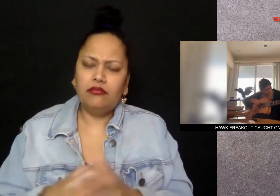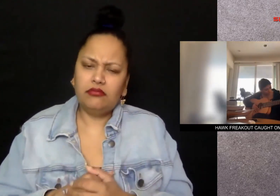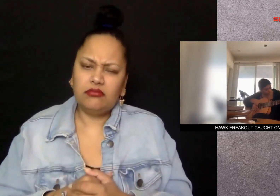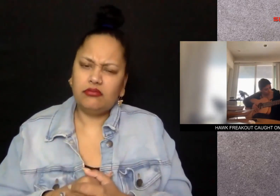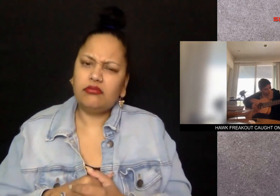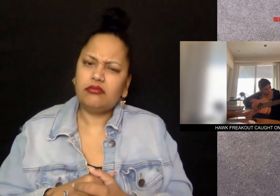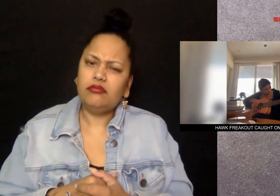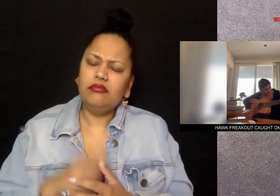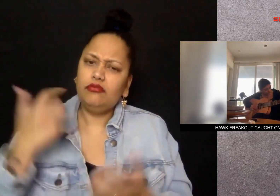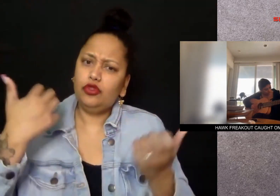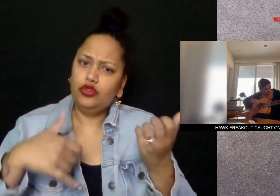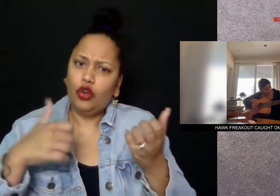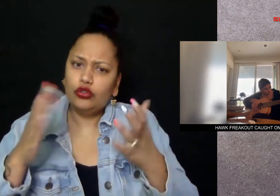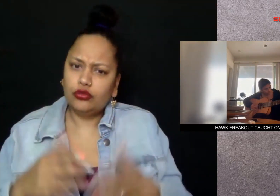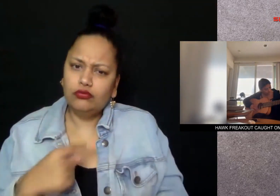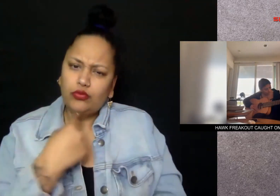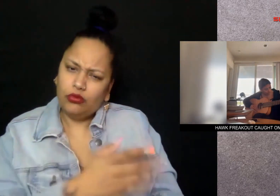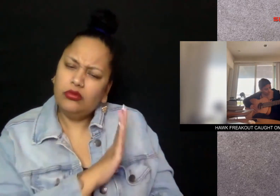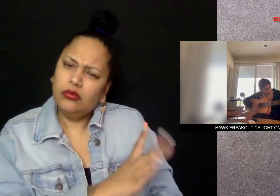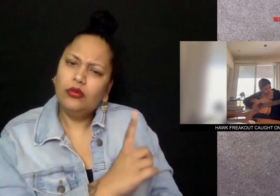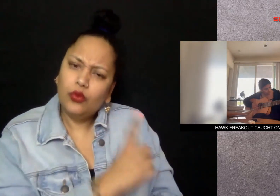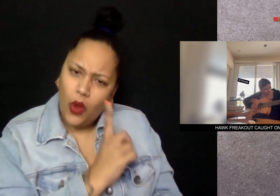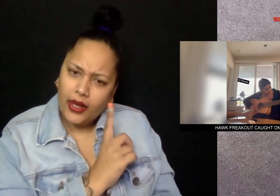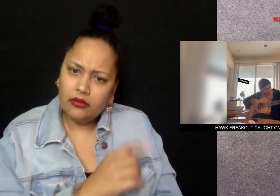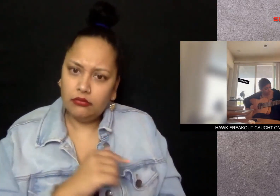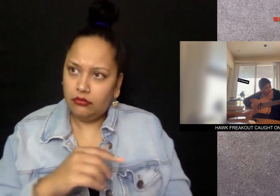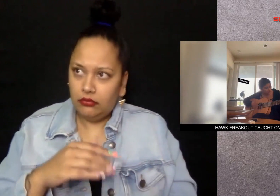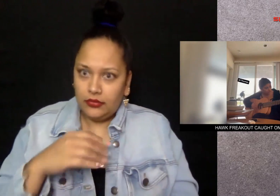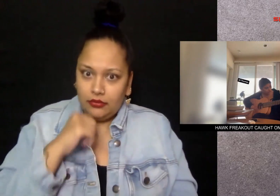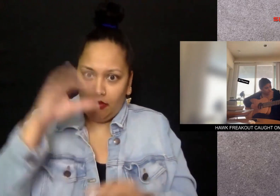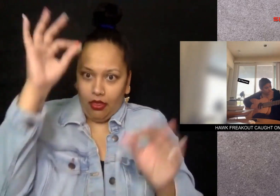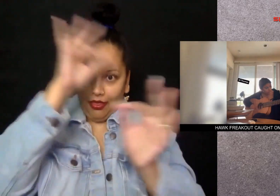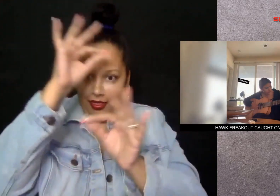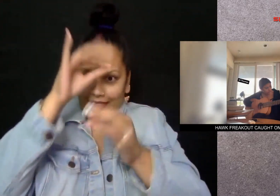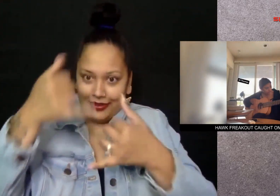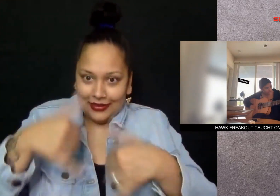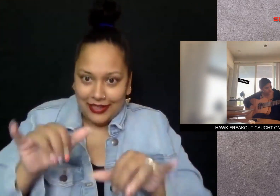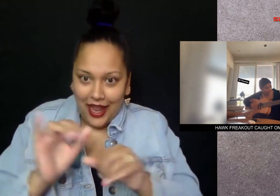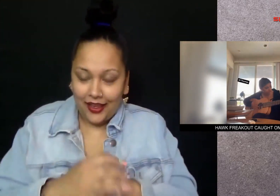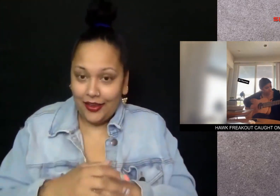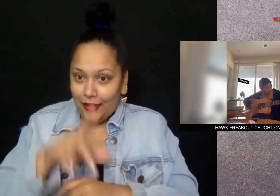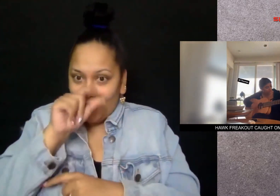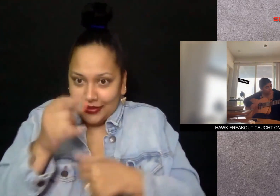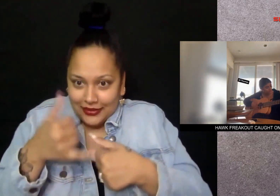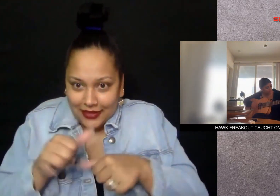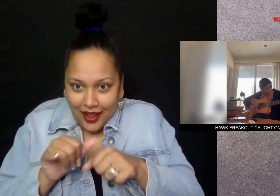growling But she tells it to be quiet Still unaware of the hawk creeping up behind her